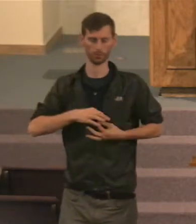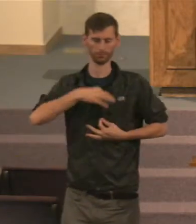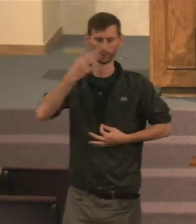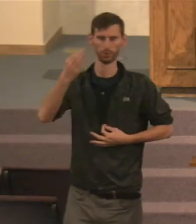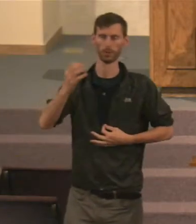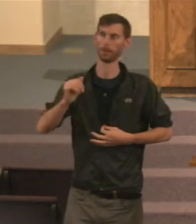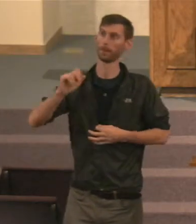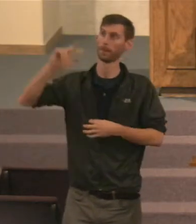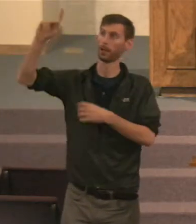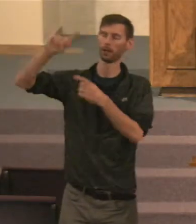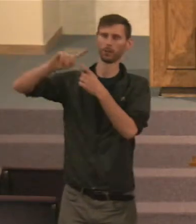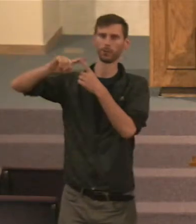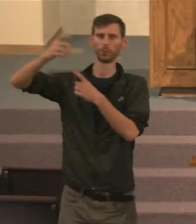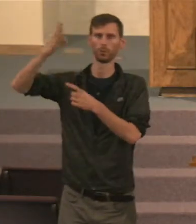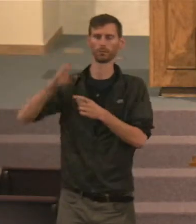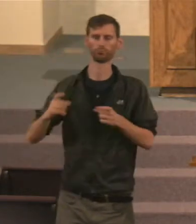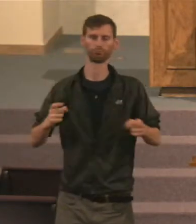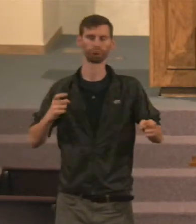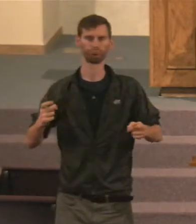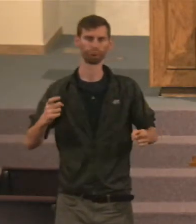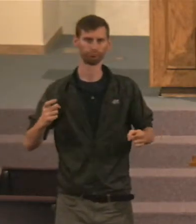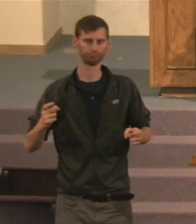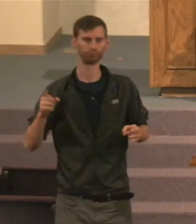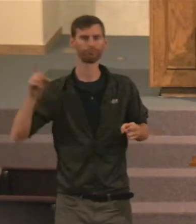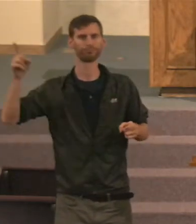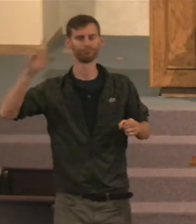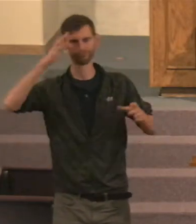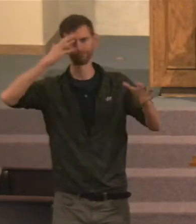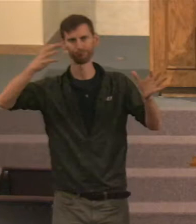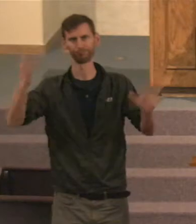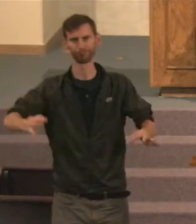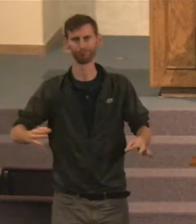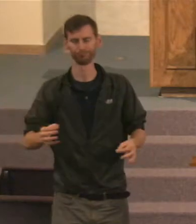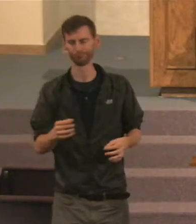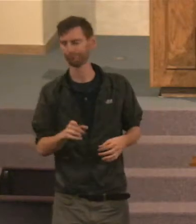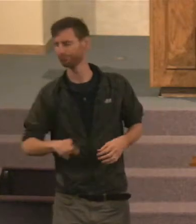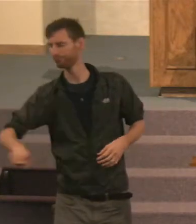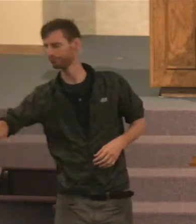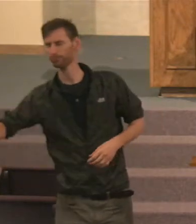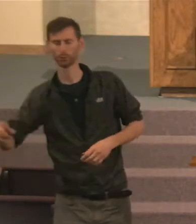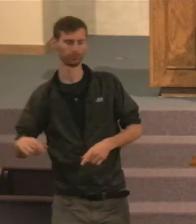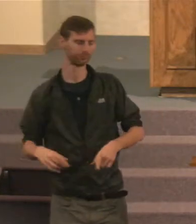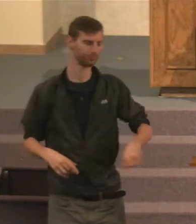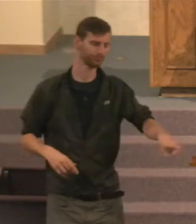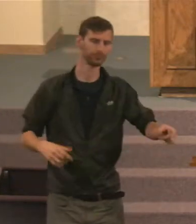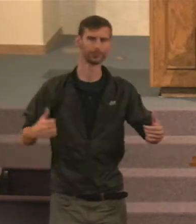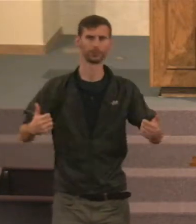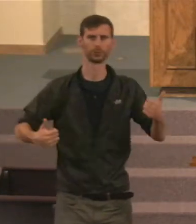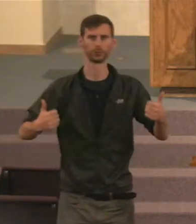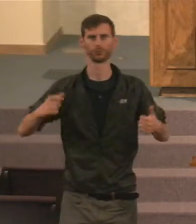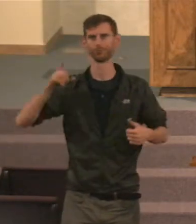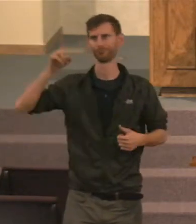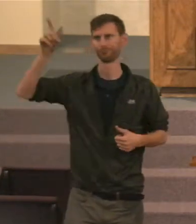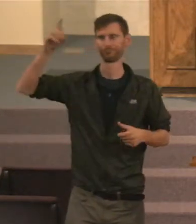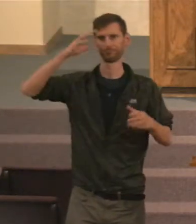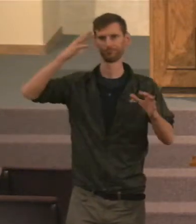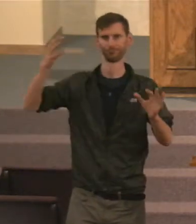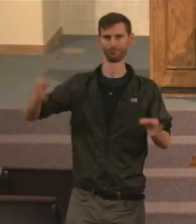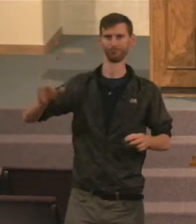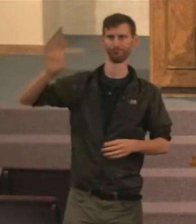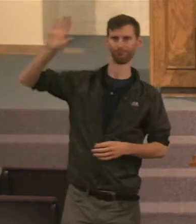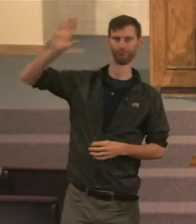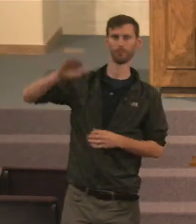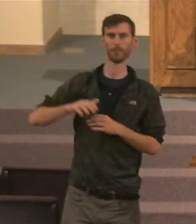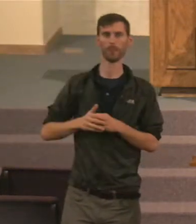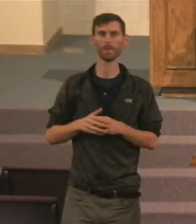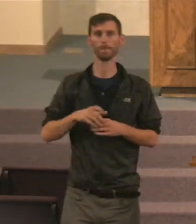control of God. He has power over it, To determine what's going to happen. And the result of that is, That we will